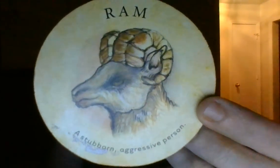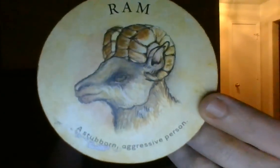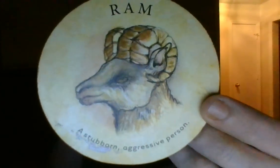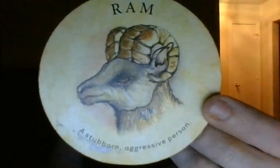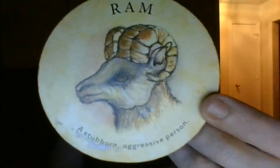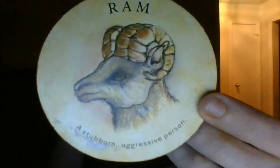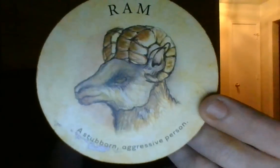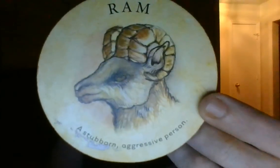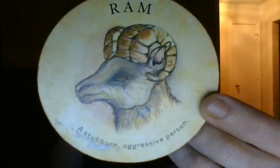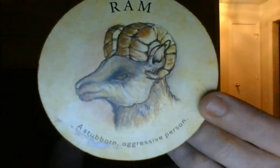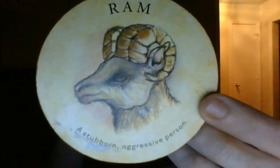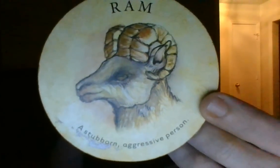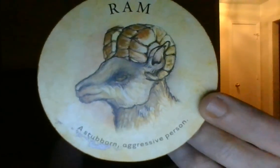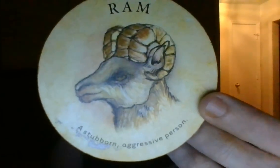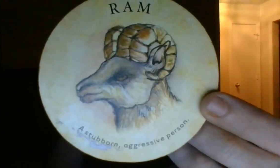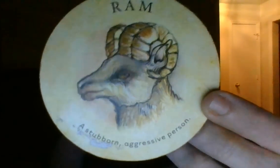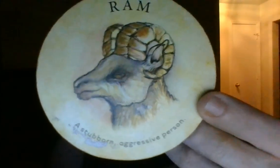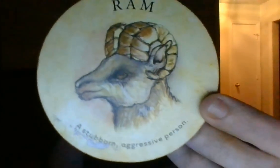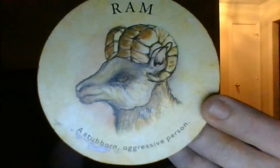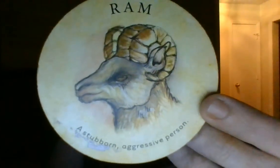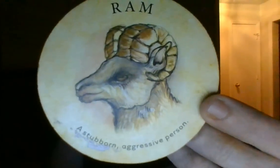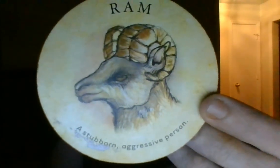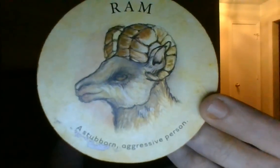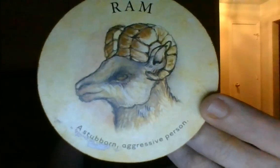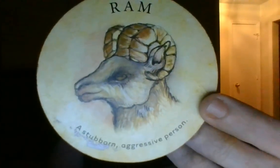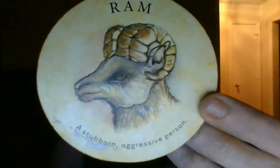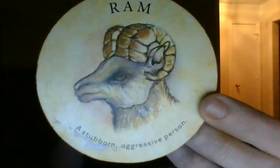About to have to take responsibility for many criminal acts in the past.